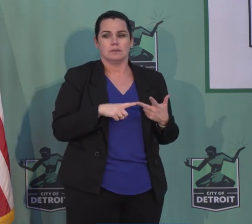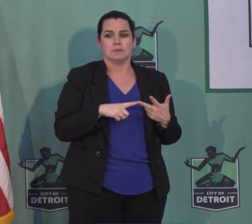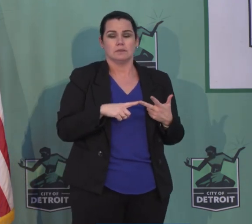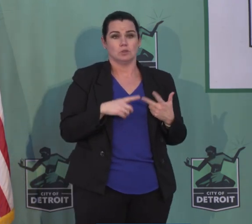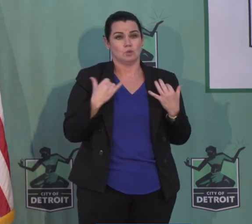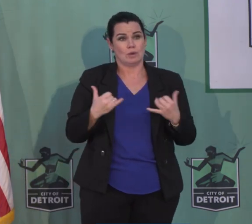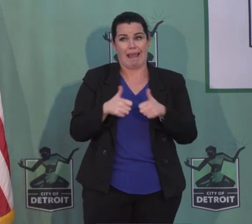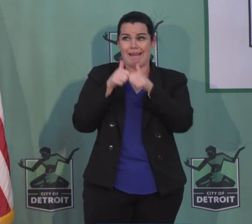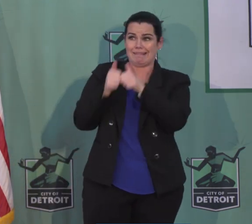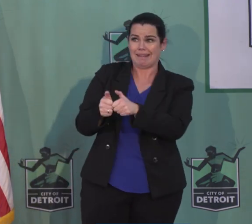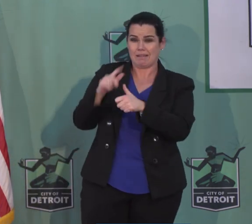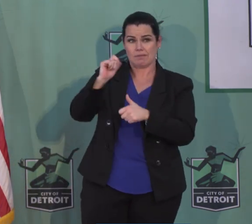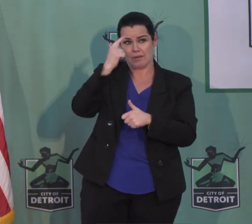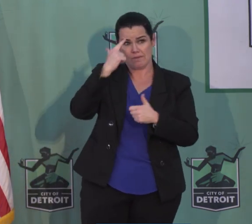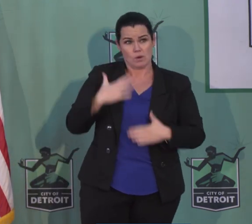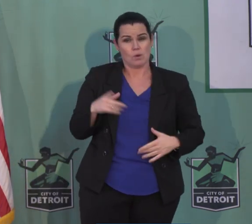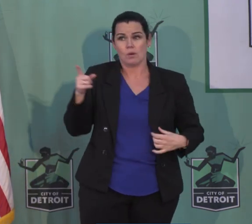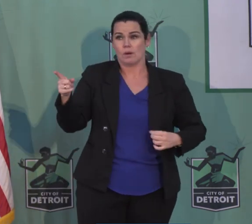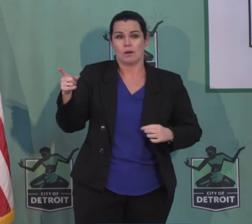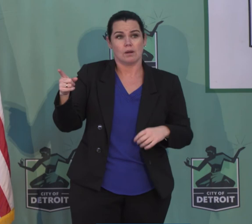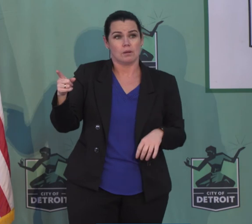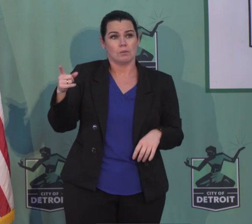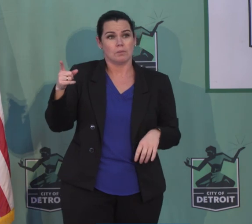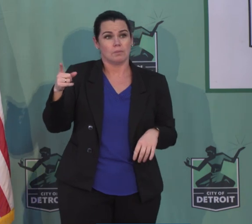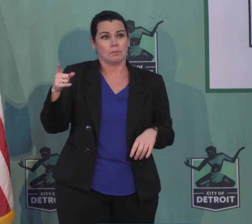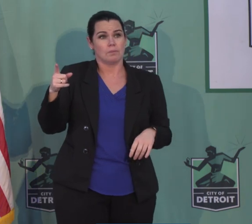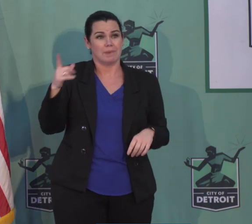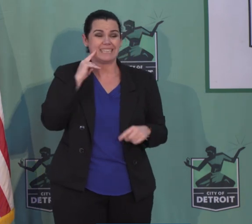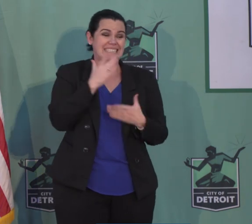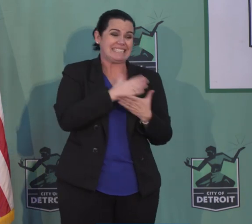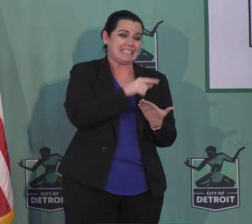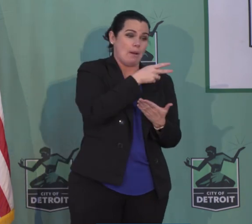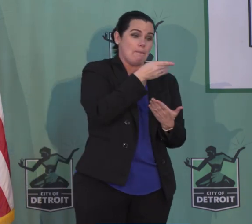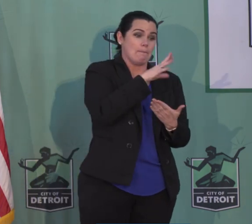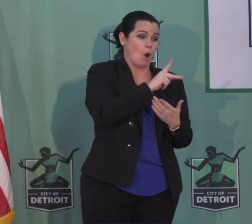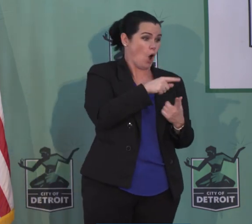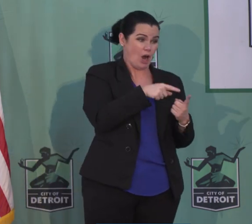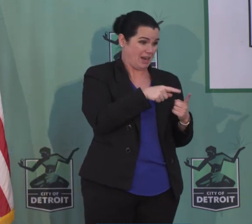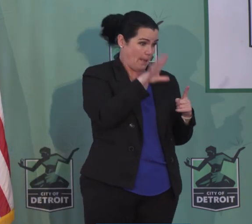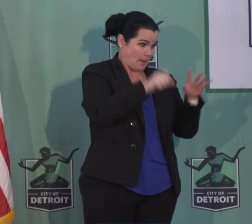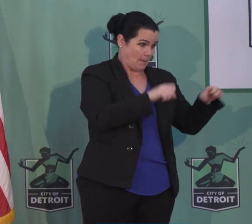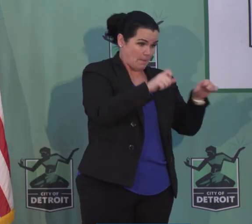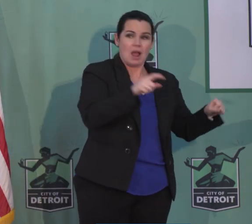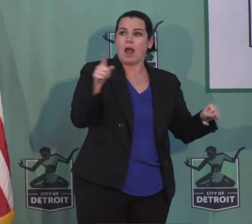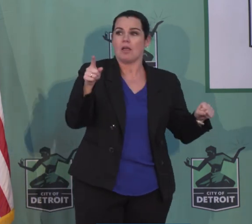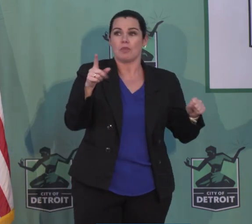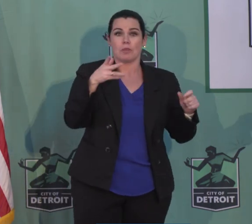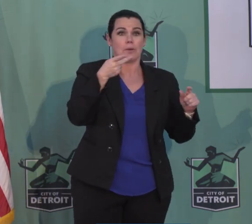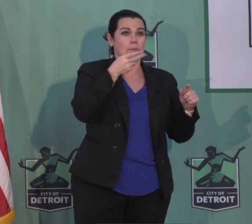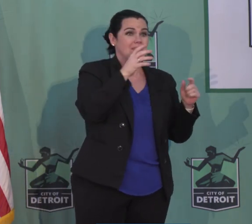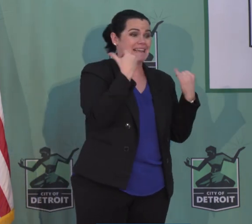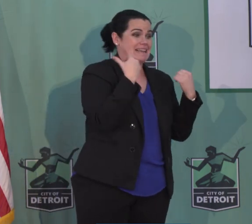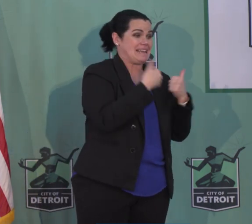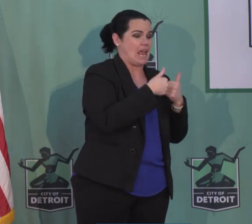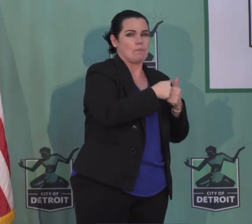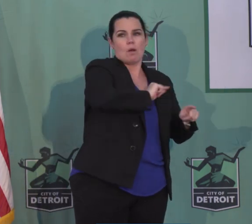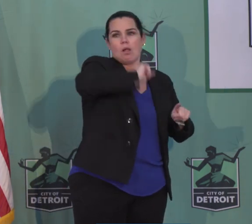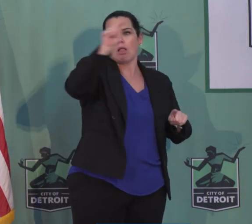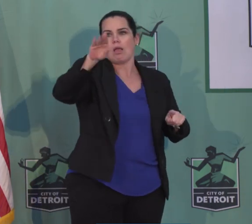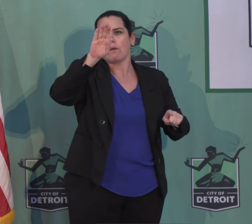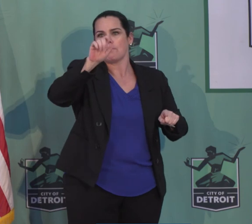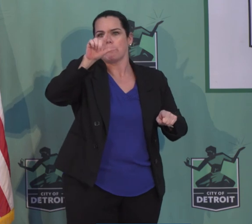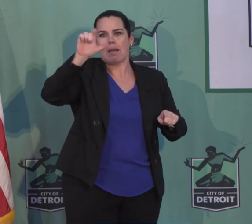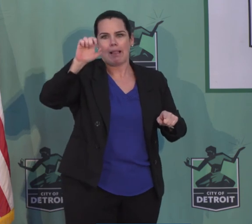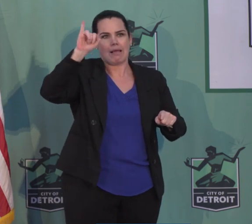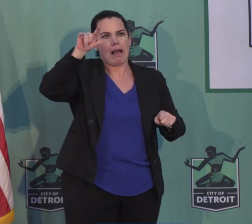I texted the governor because when we took them out of some of our parks, some of the games migrated over to Belle Isle. And she tells me that they'll have the hoops down